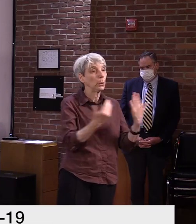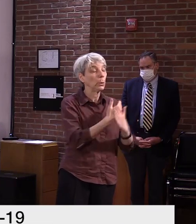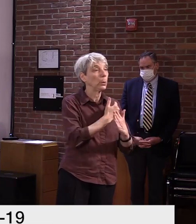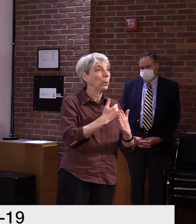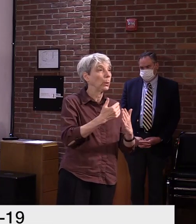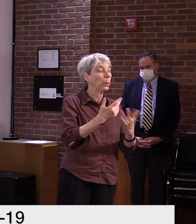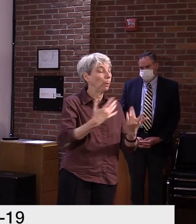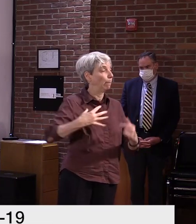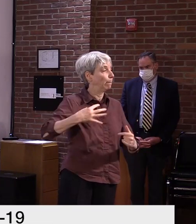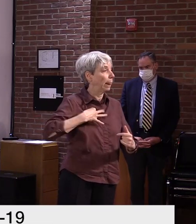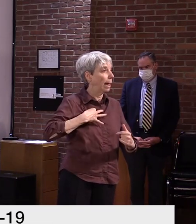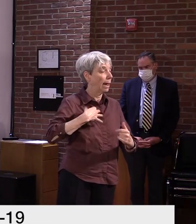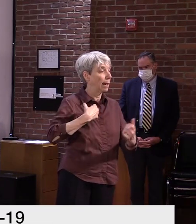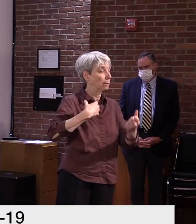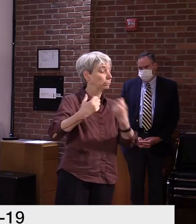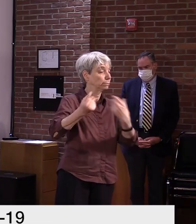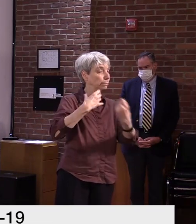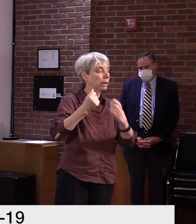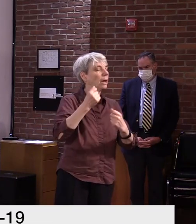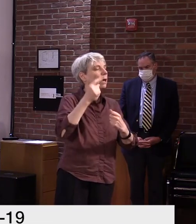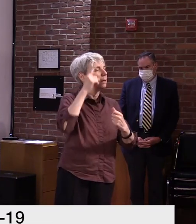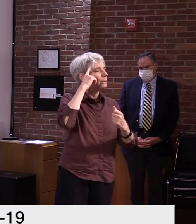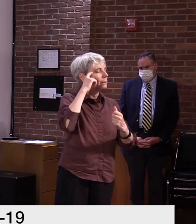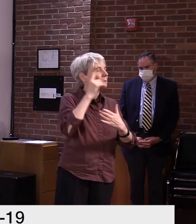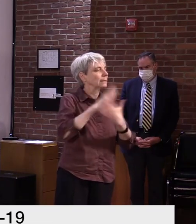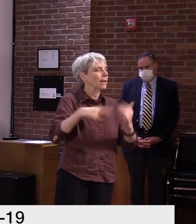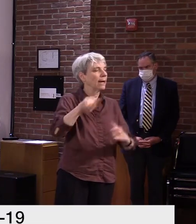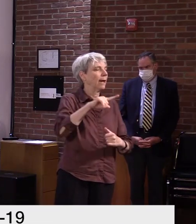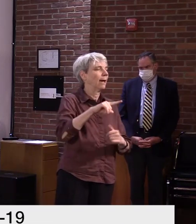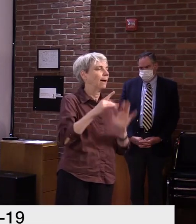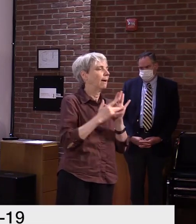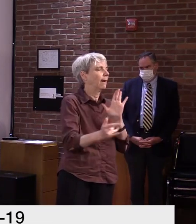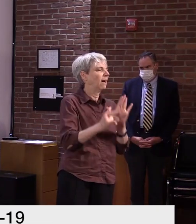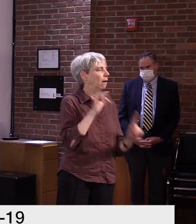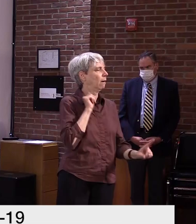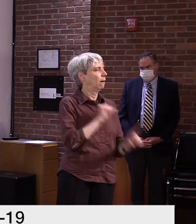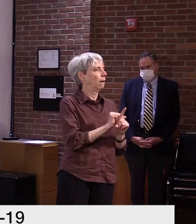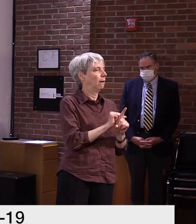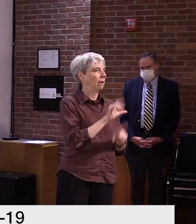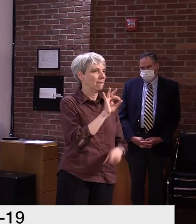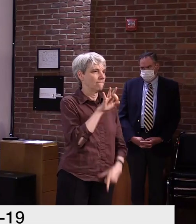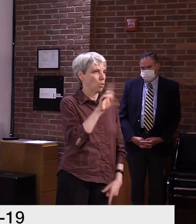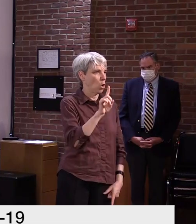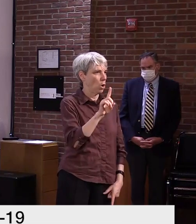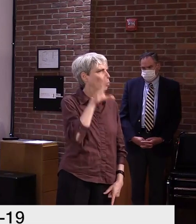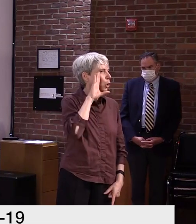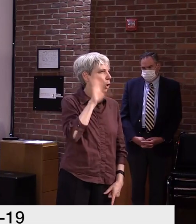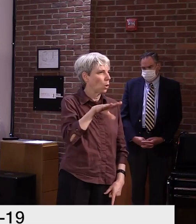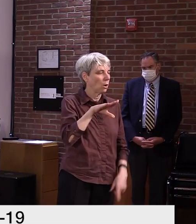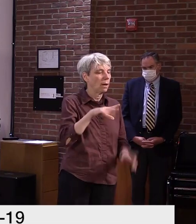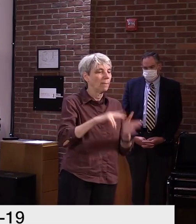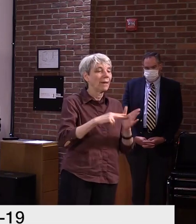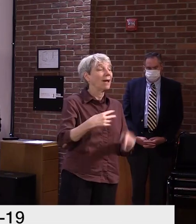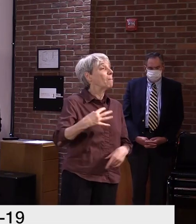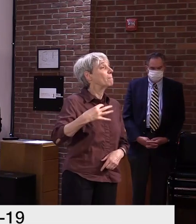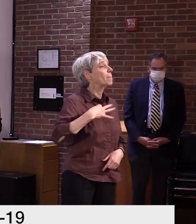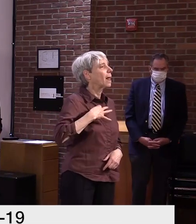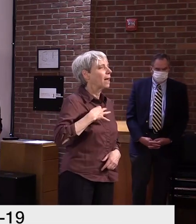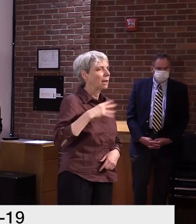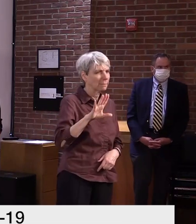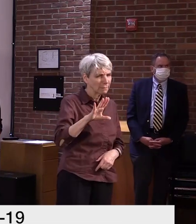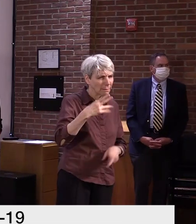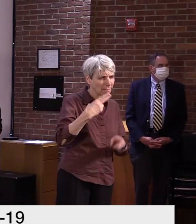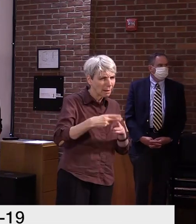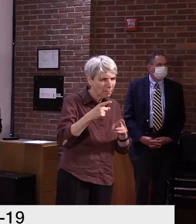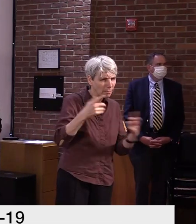There are those in that population that are fraudulent. And so we are working to confirm identities on a lot of these. And this is not